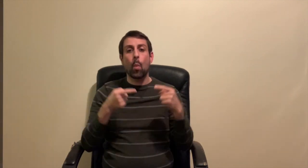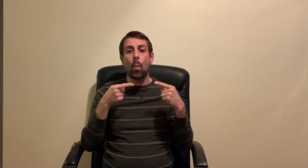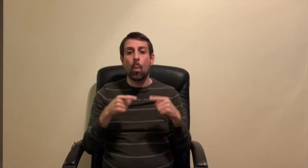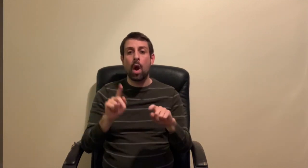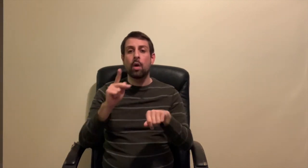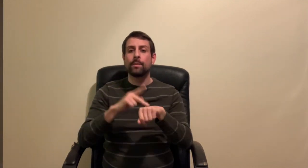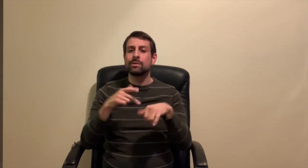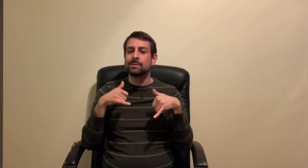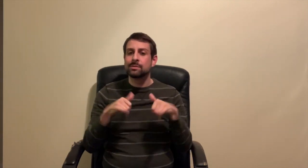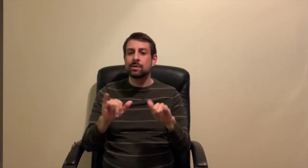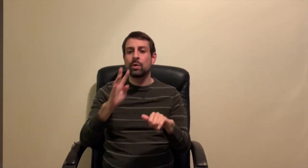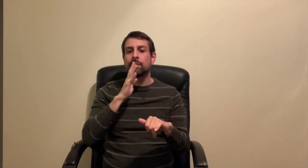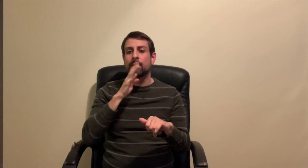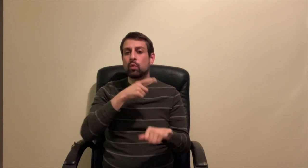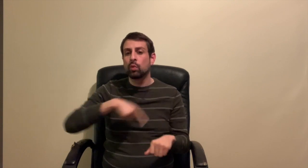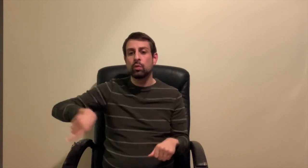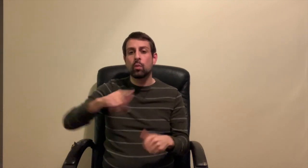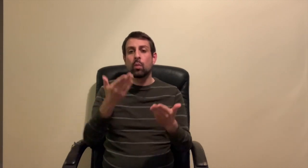While Peter was still saying these things,